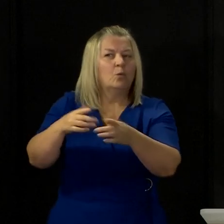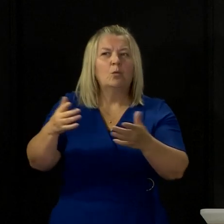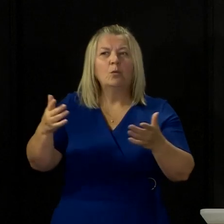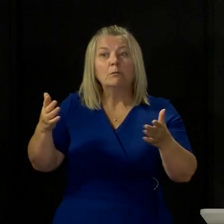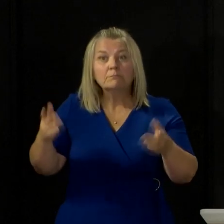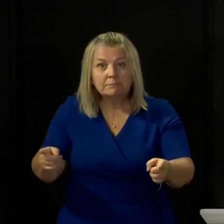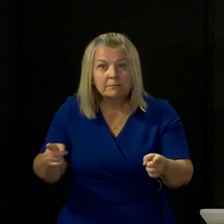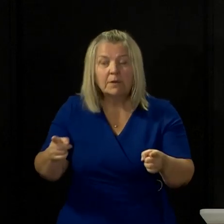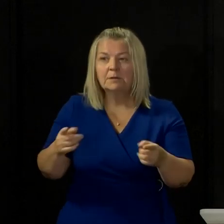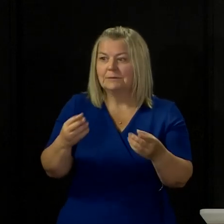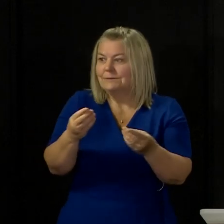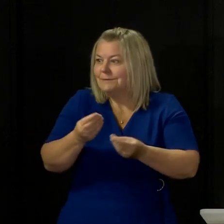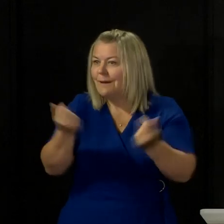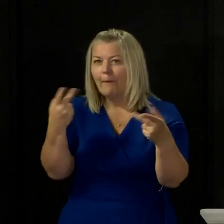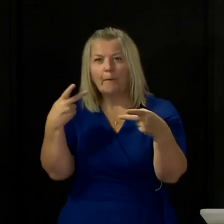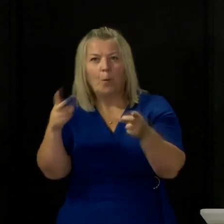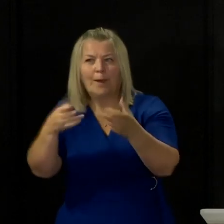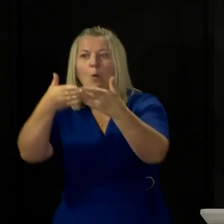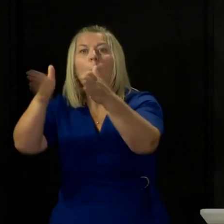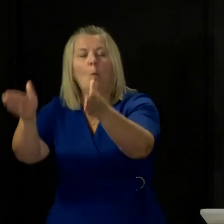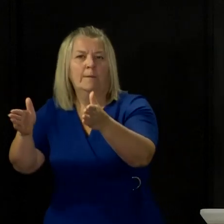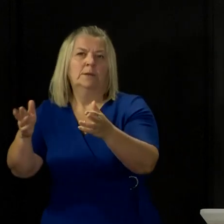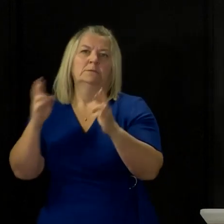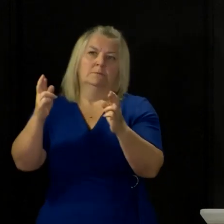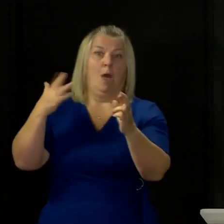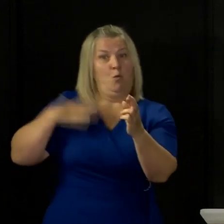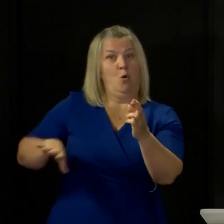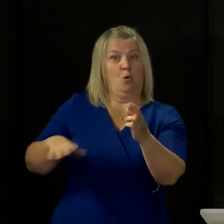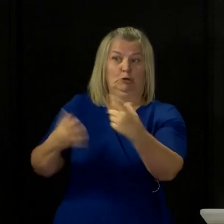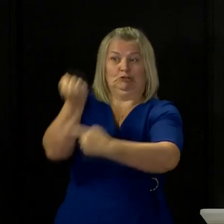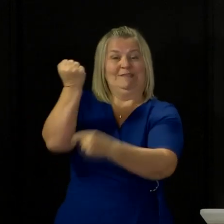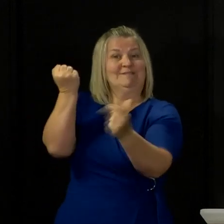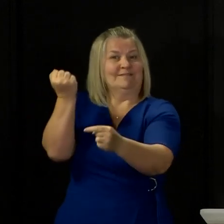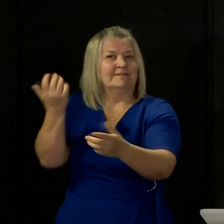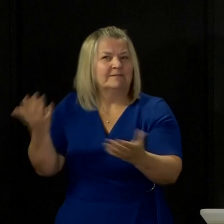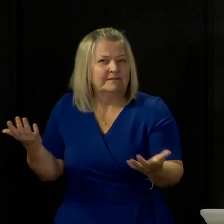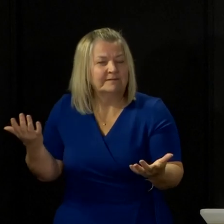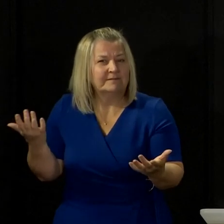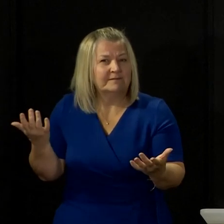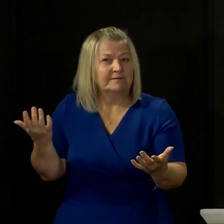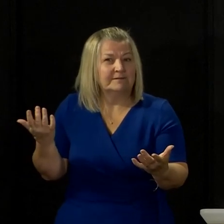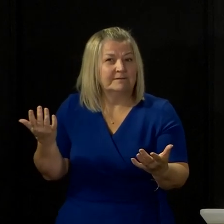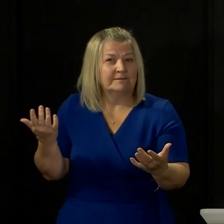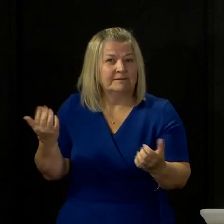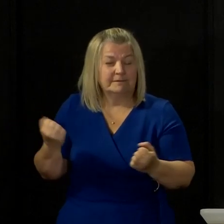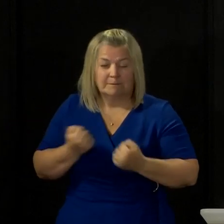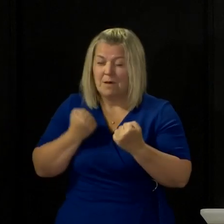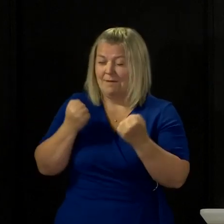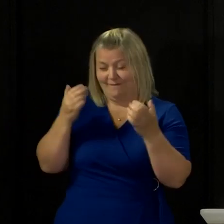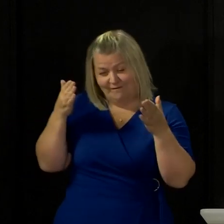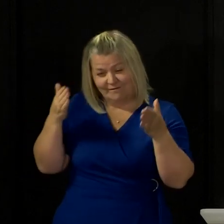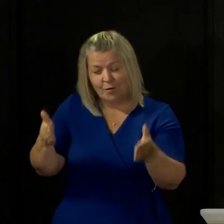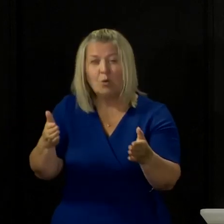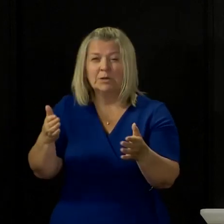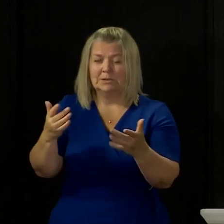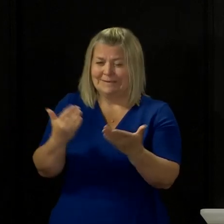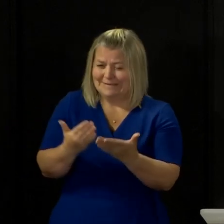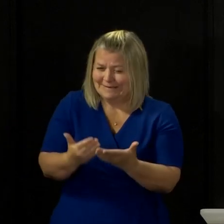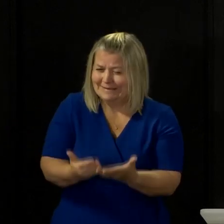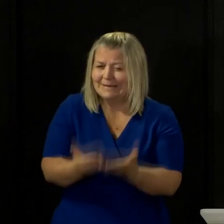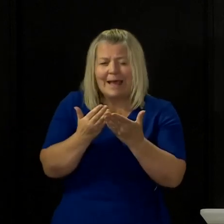to get back to some kind of operation as quickly as possible. And that is what everything I do is focused on, that safe,